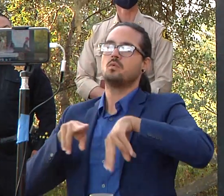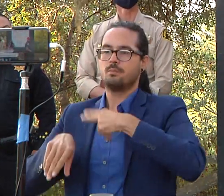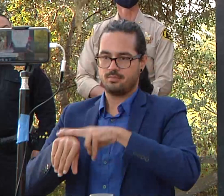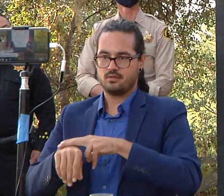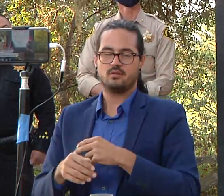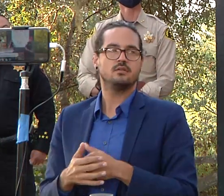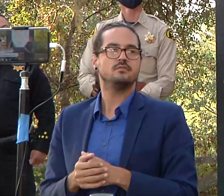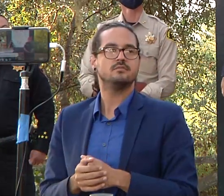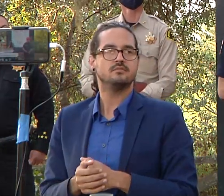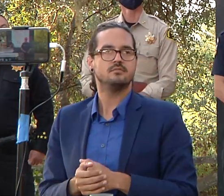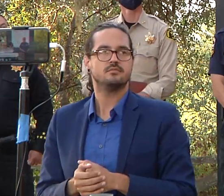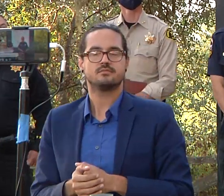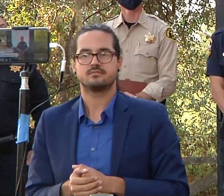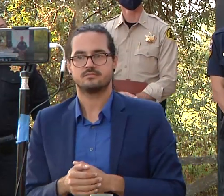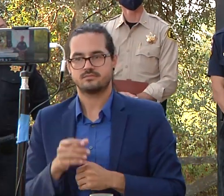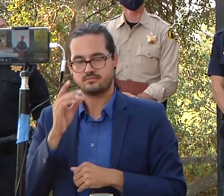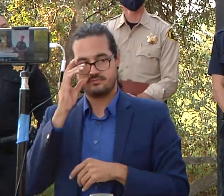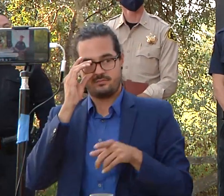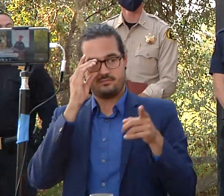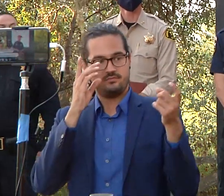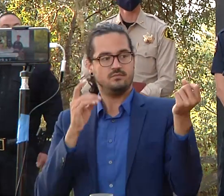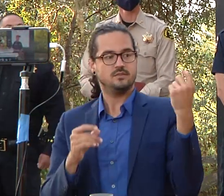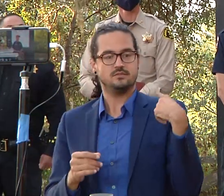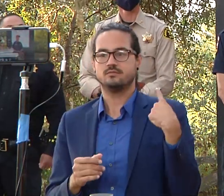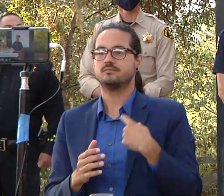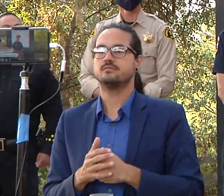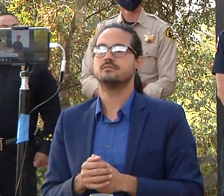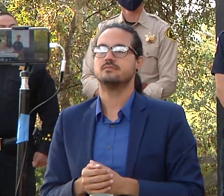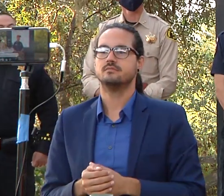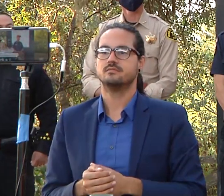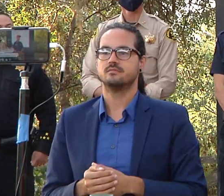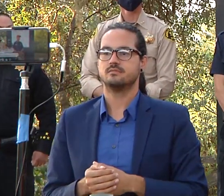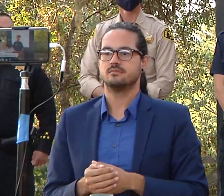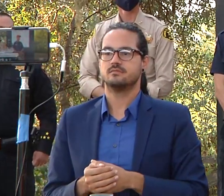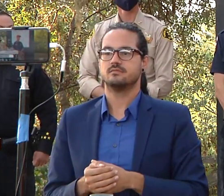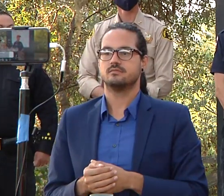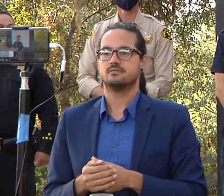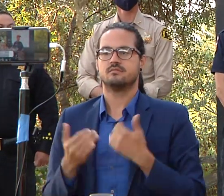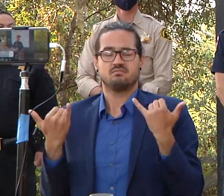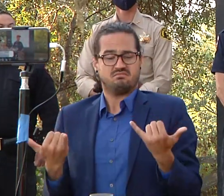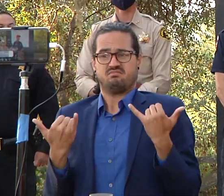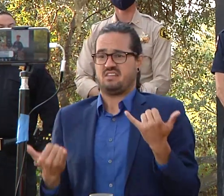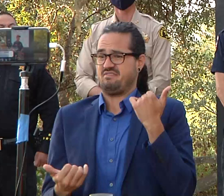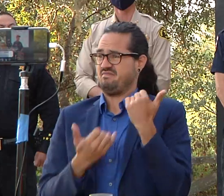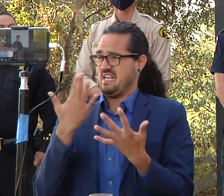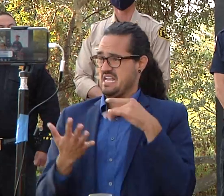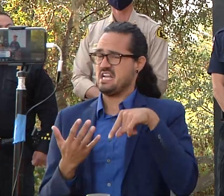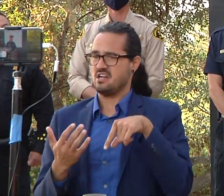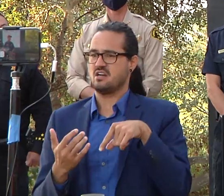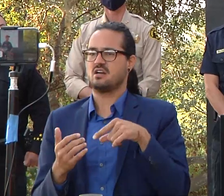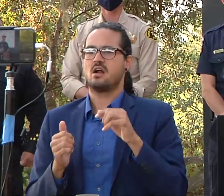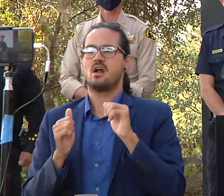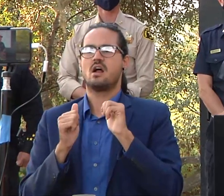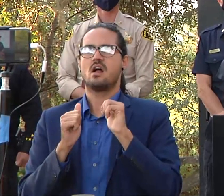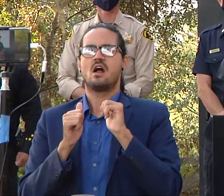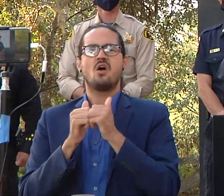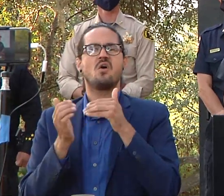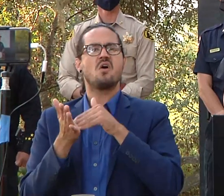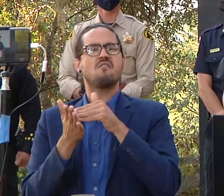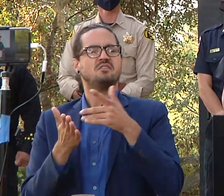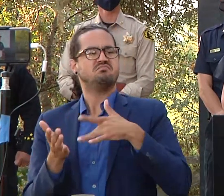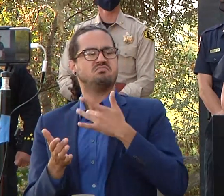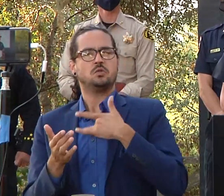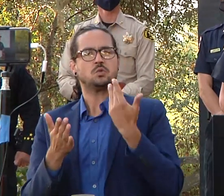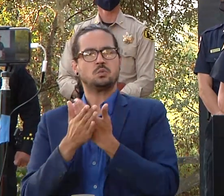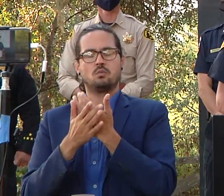i have another one for you at this point in the fire how often are we seeing the new spot fires pop up and um is